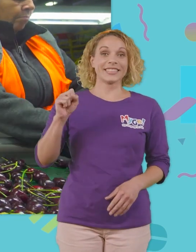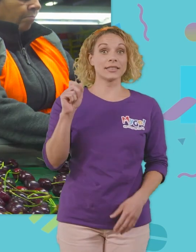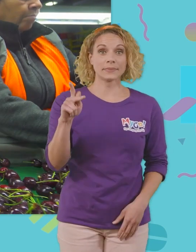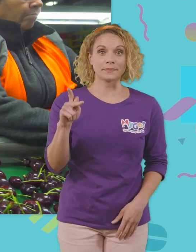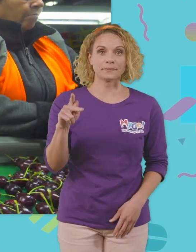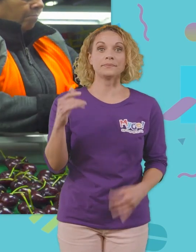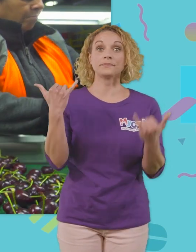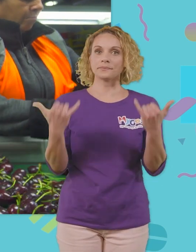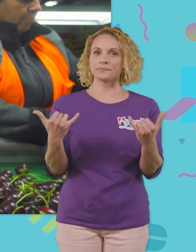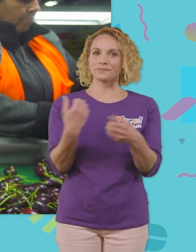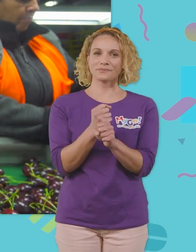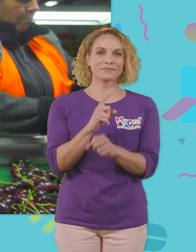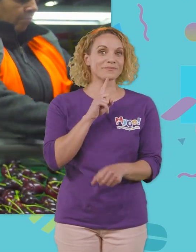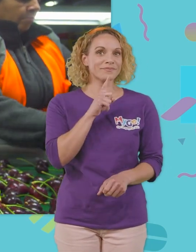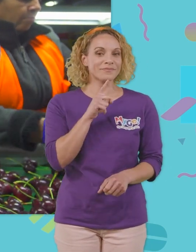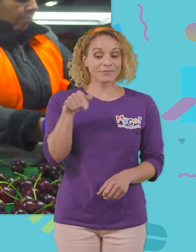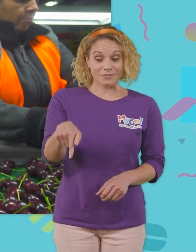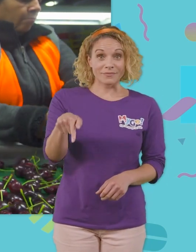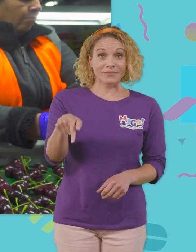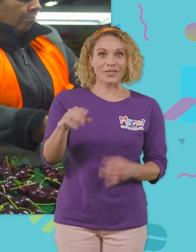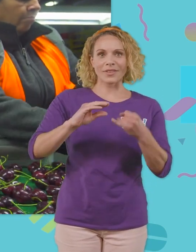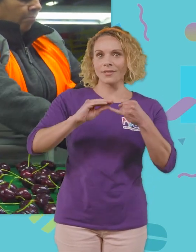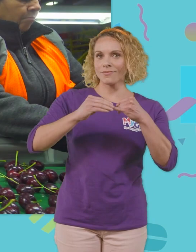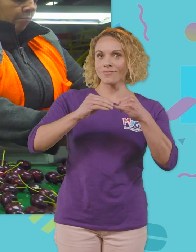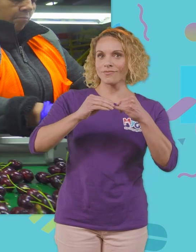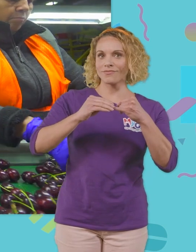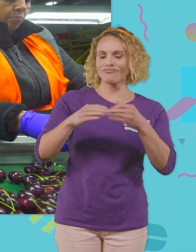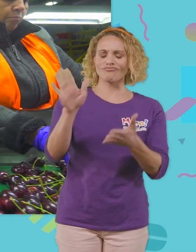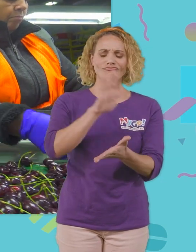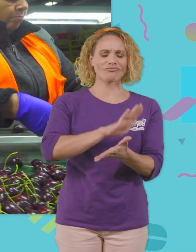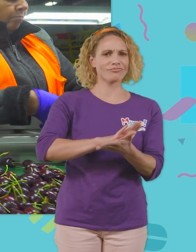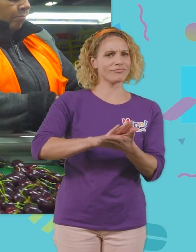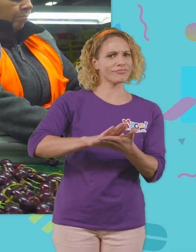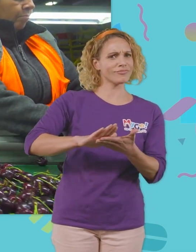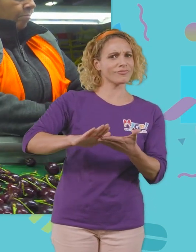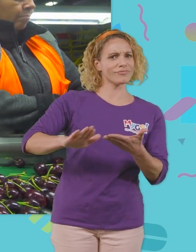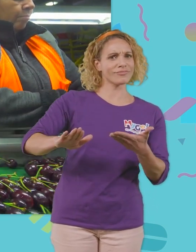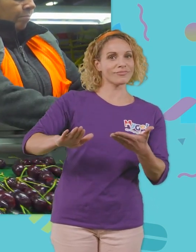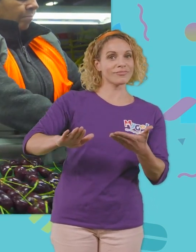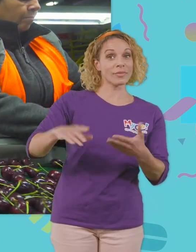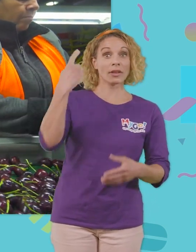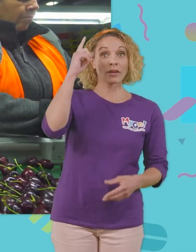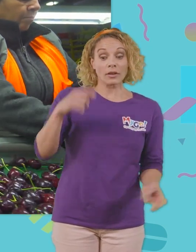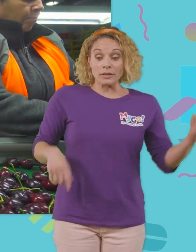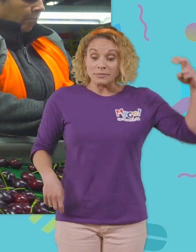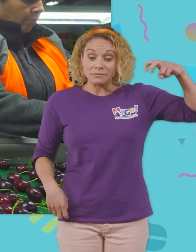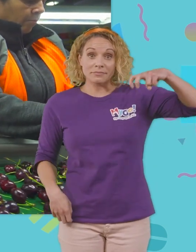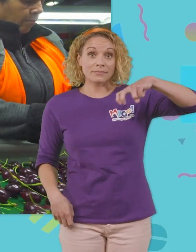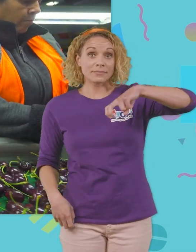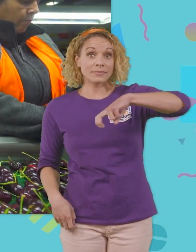so now we make sure these these cherries are nice and clean so then they can go down the conveyor belt so then